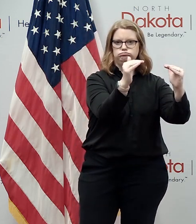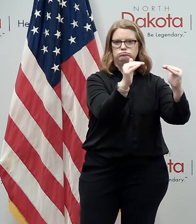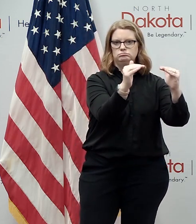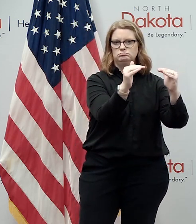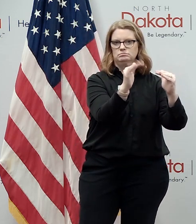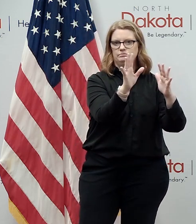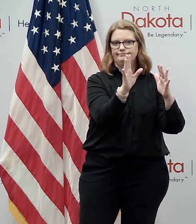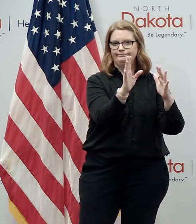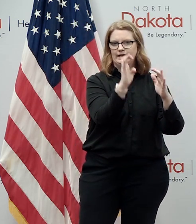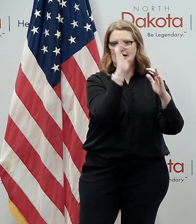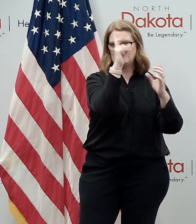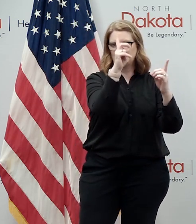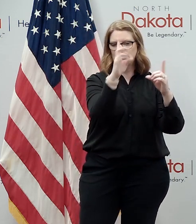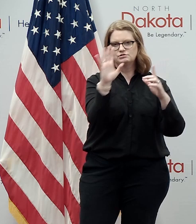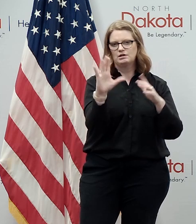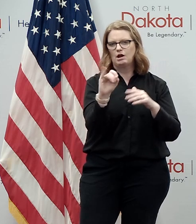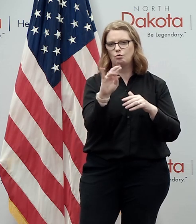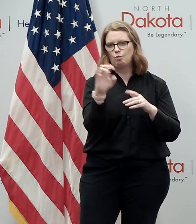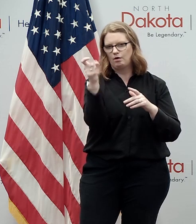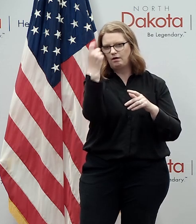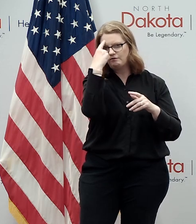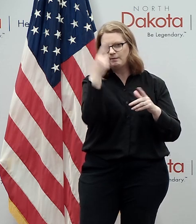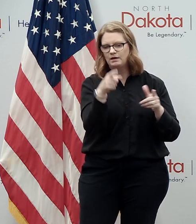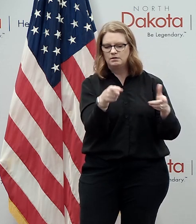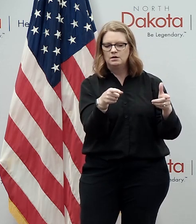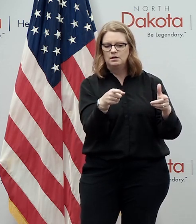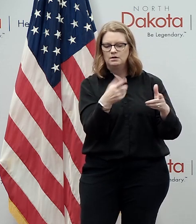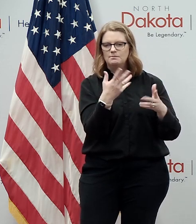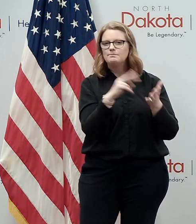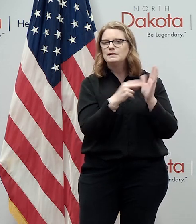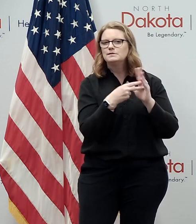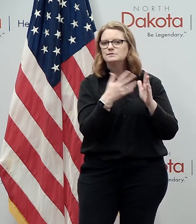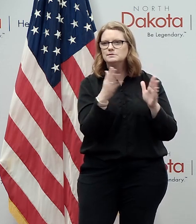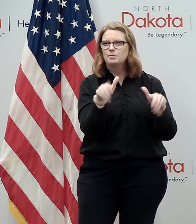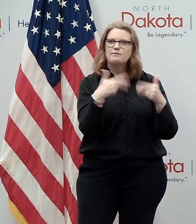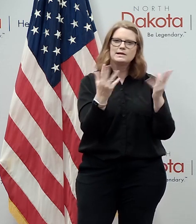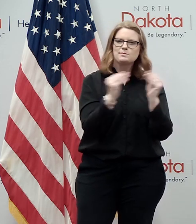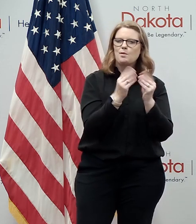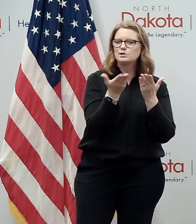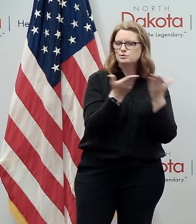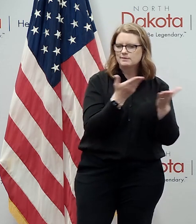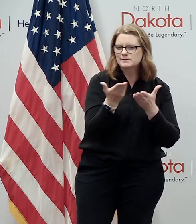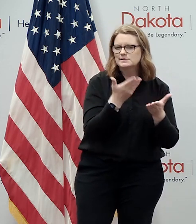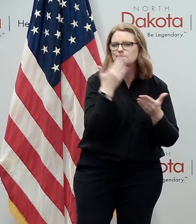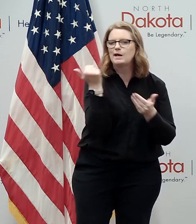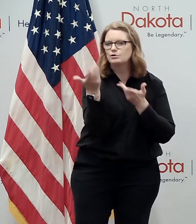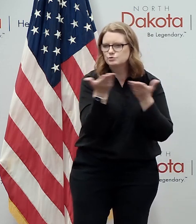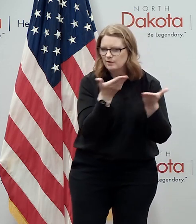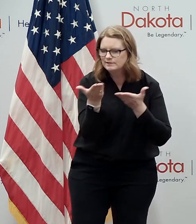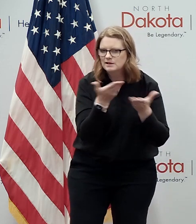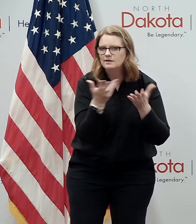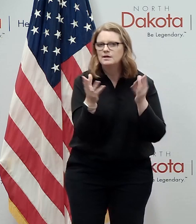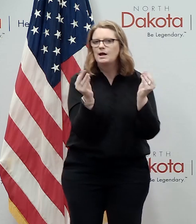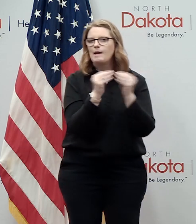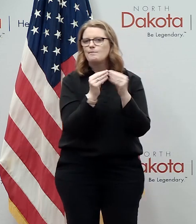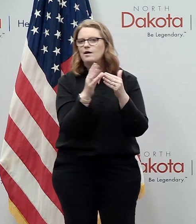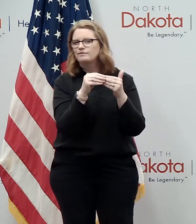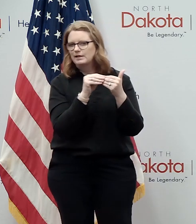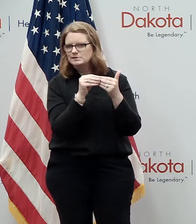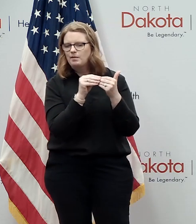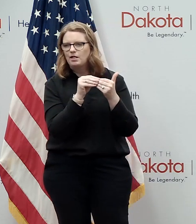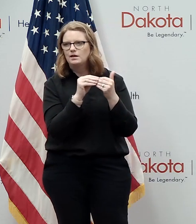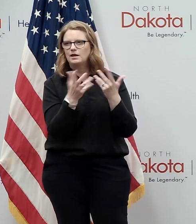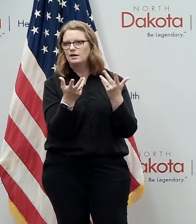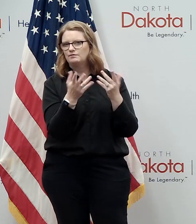a decade to me that's exciting because that means better services uh for better better services and better flexibility for